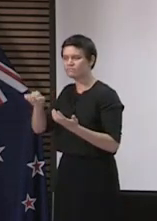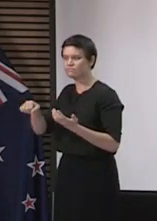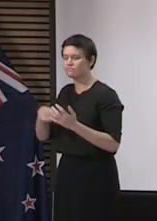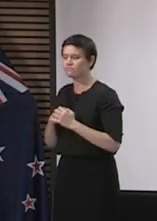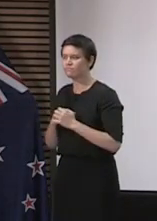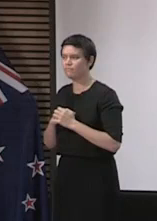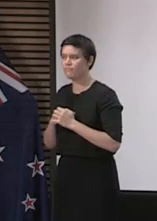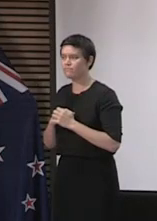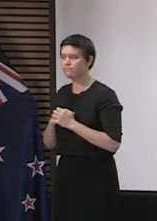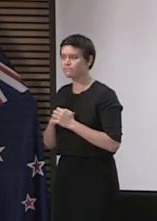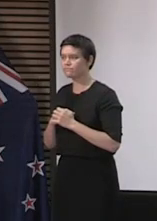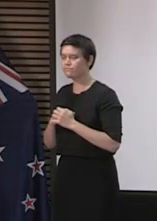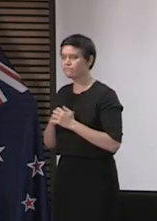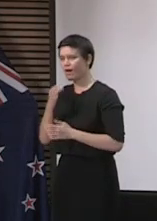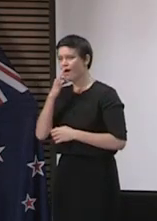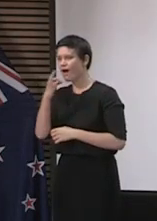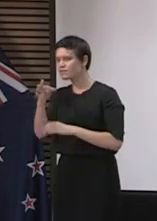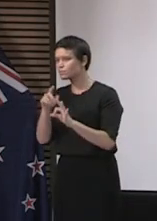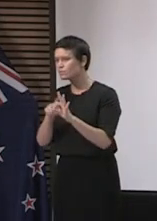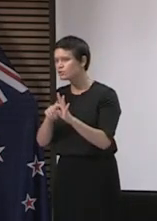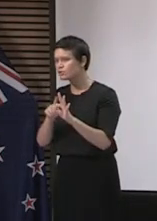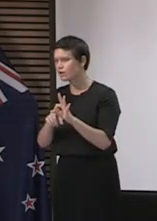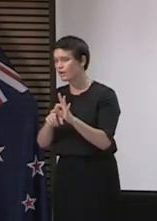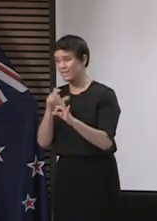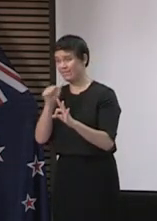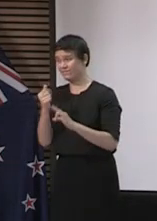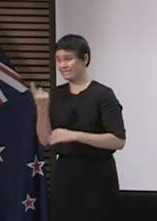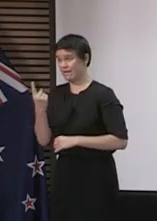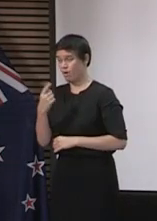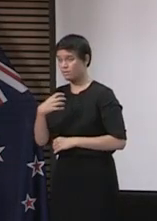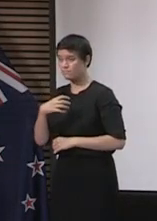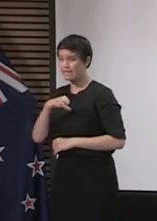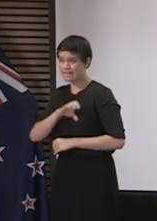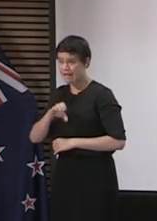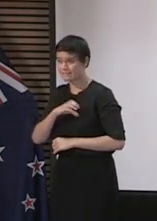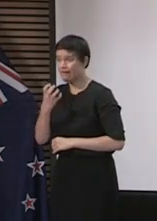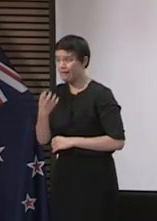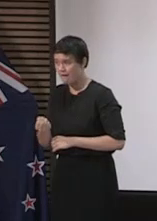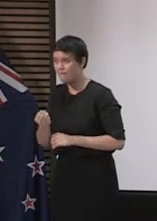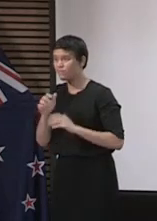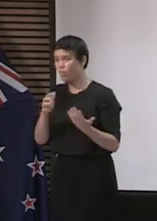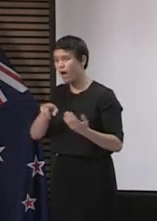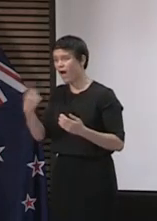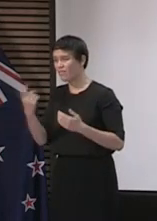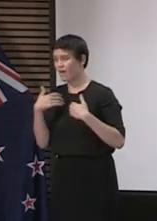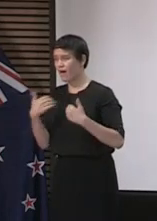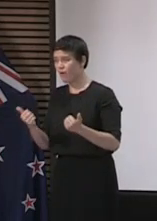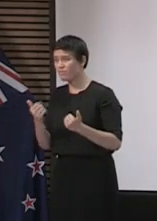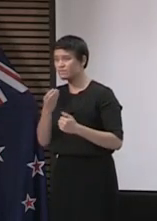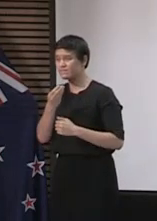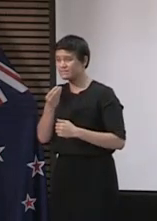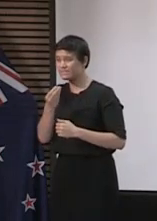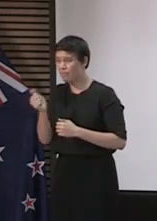about things like cancer diagnosis or existing conditions having deteriorated under the level of law?